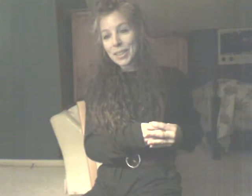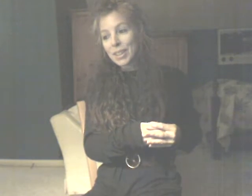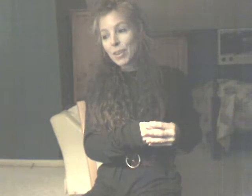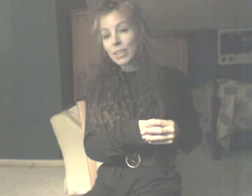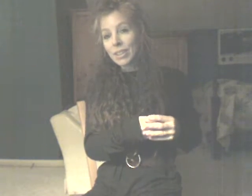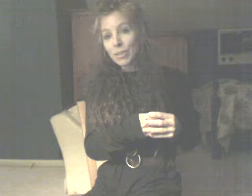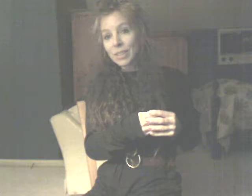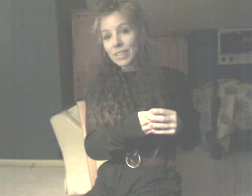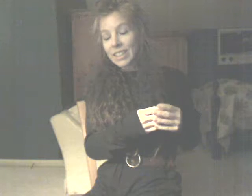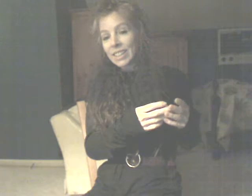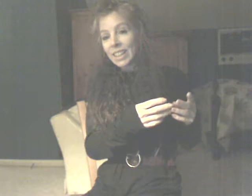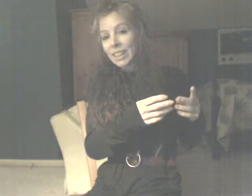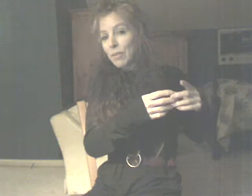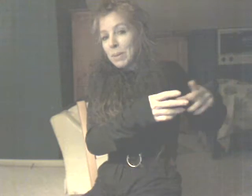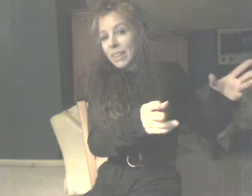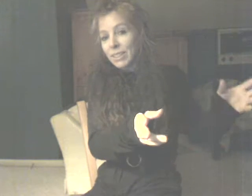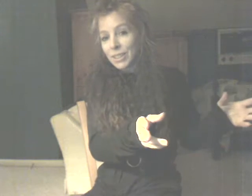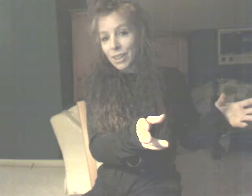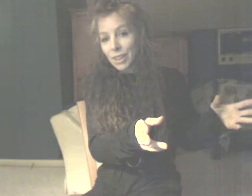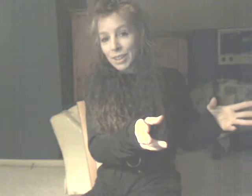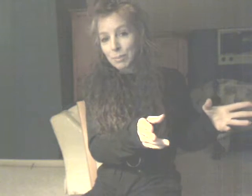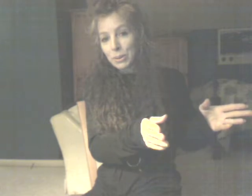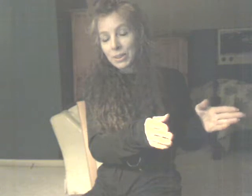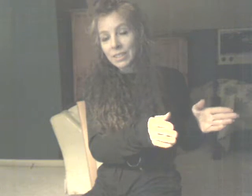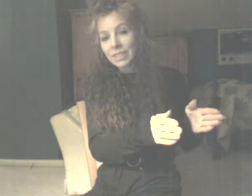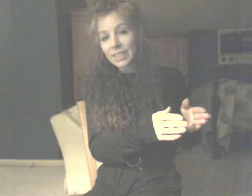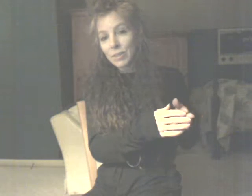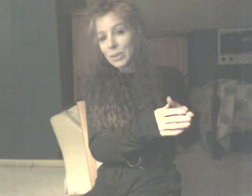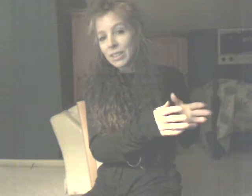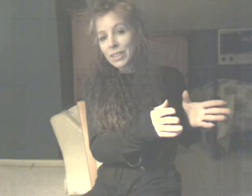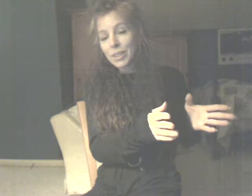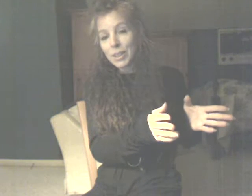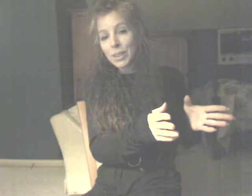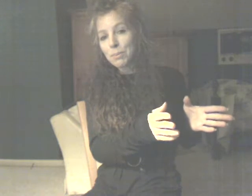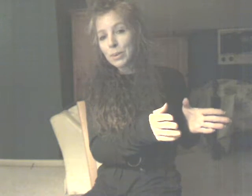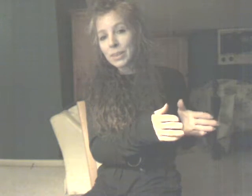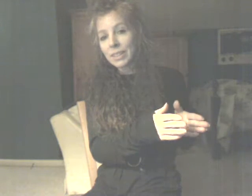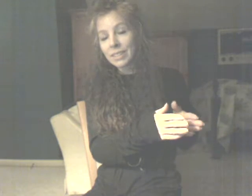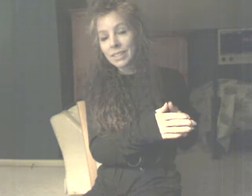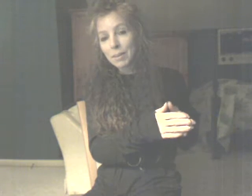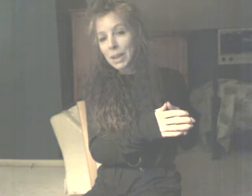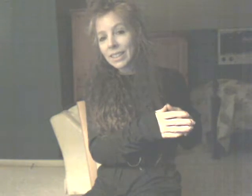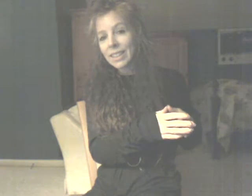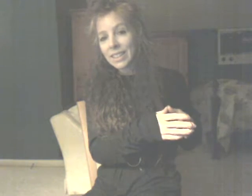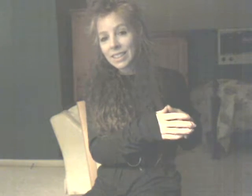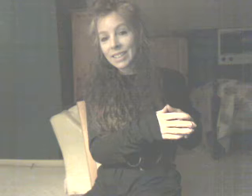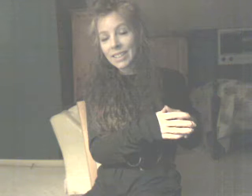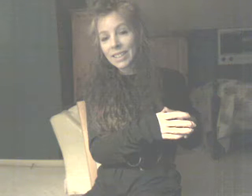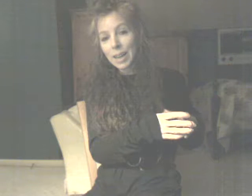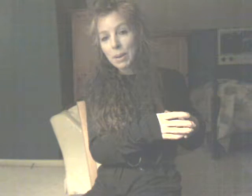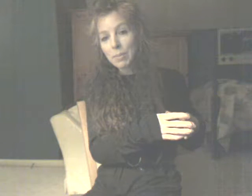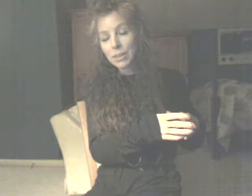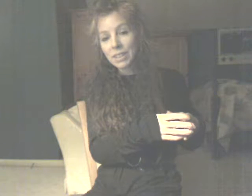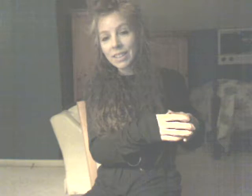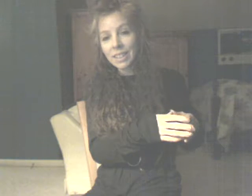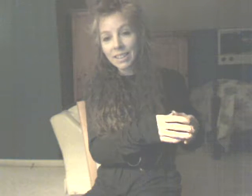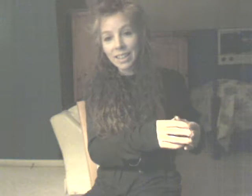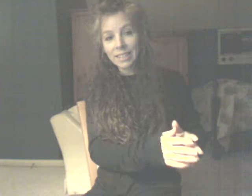Or, or they're saying everybody else's heart is broken. Everyone else's heart is broken and mine isn't. And I'm able to see that,